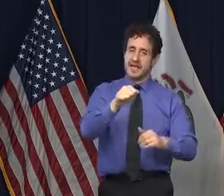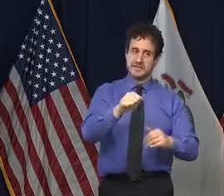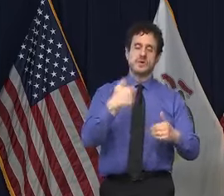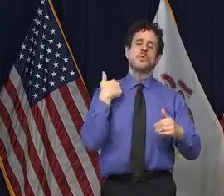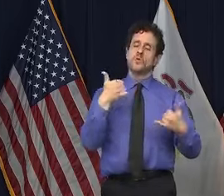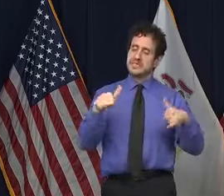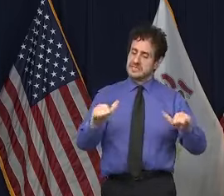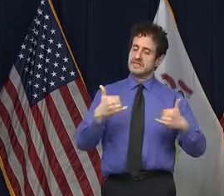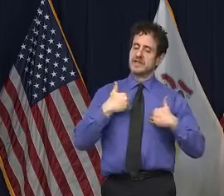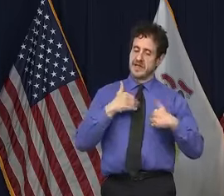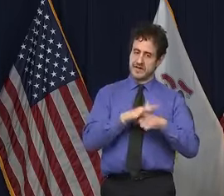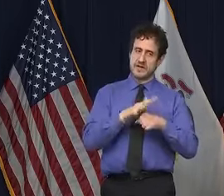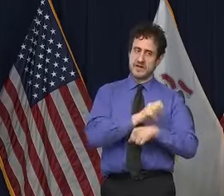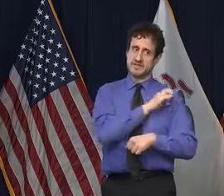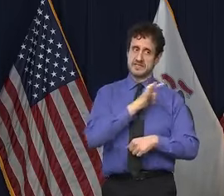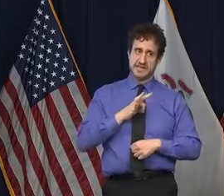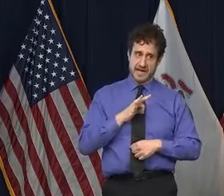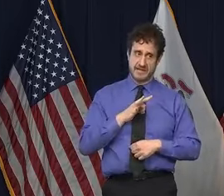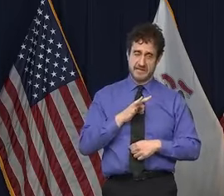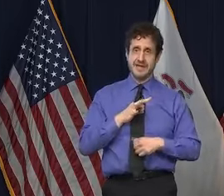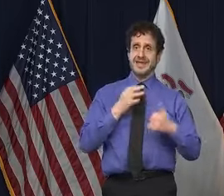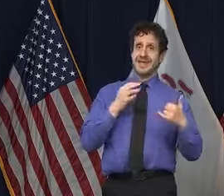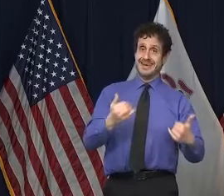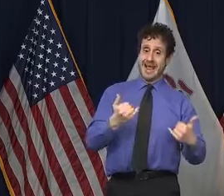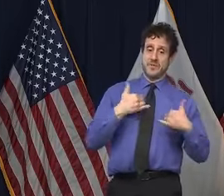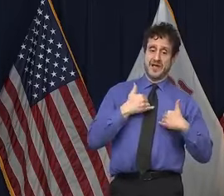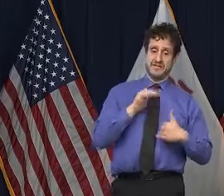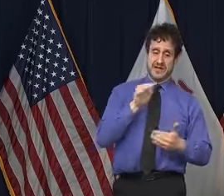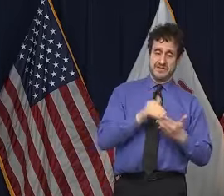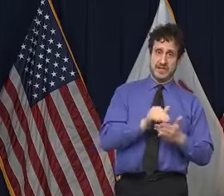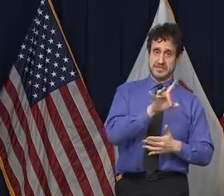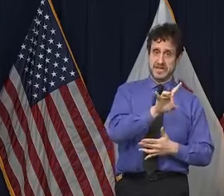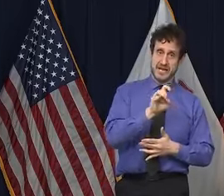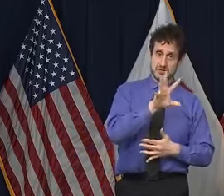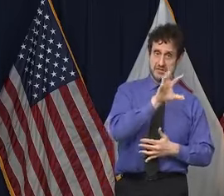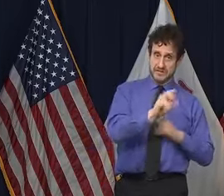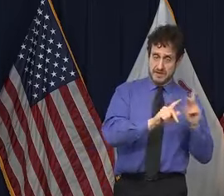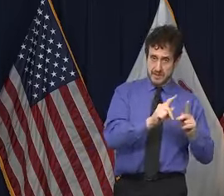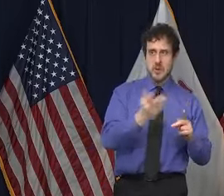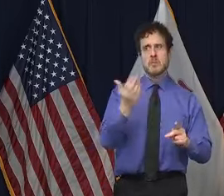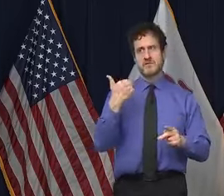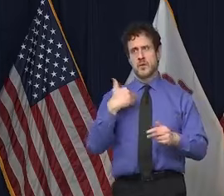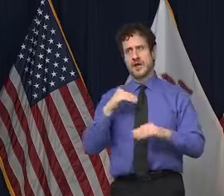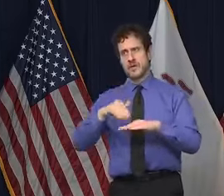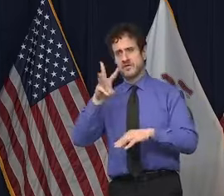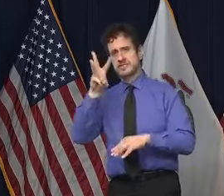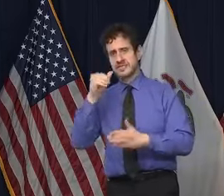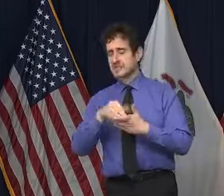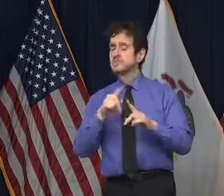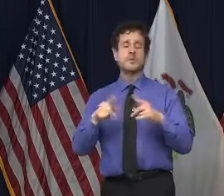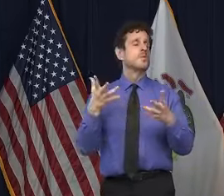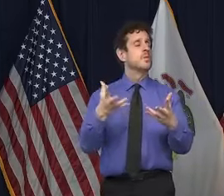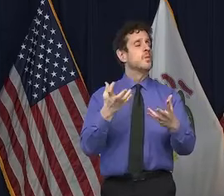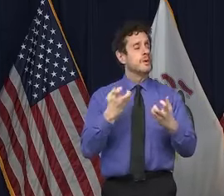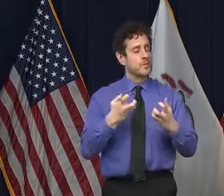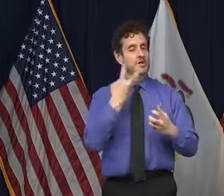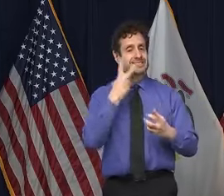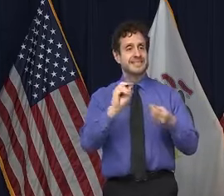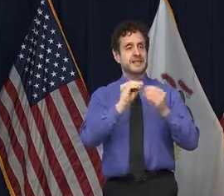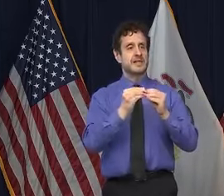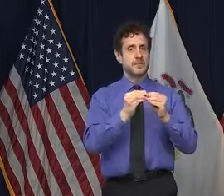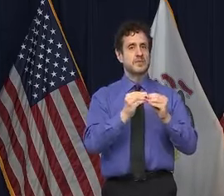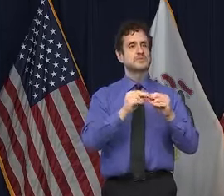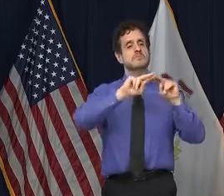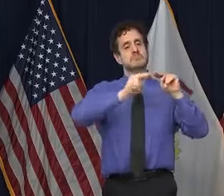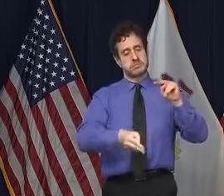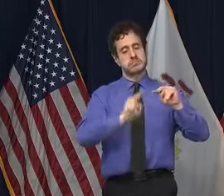the number of beds as before, but we only have 5,850 that are filling those beds. We want to see those numbers continue to drop. I want to